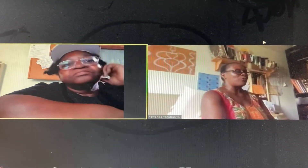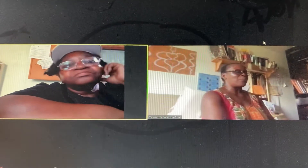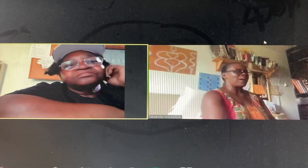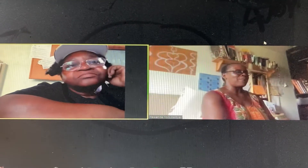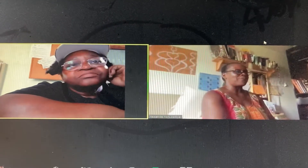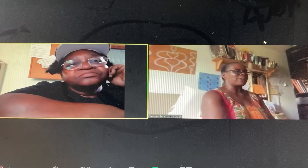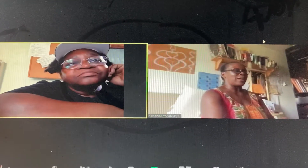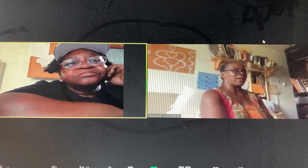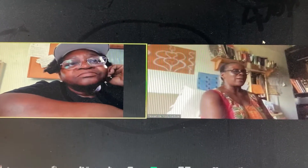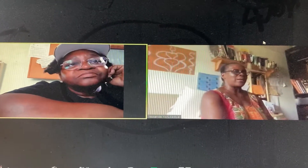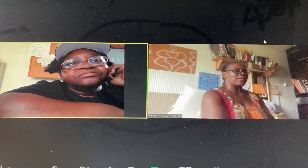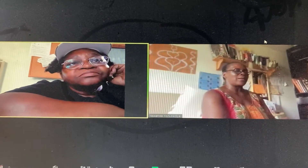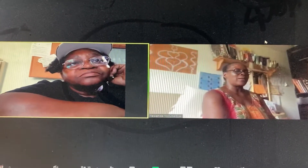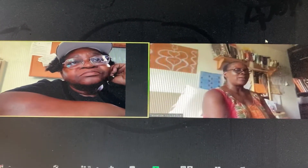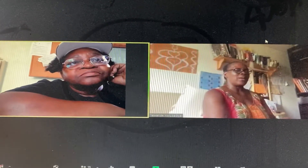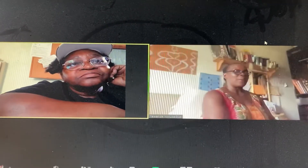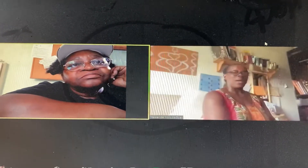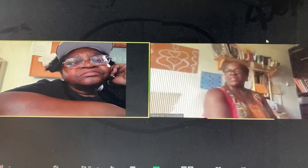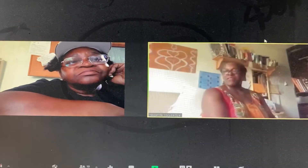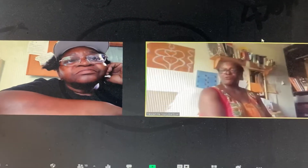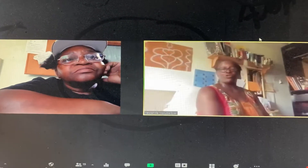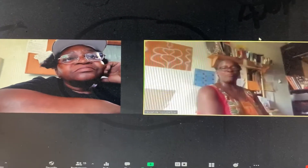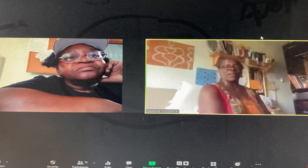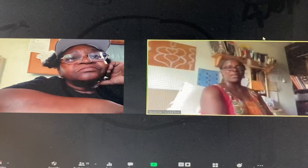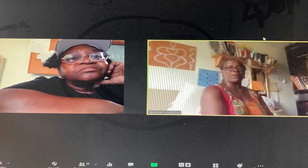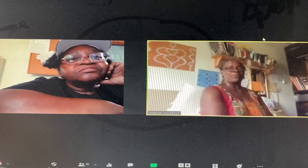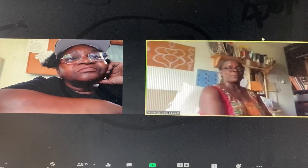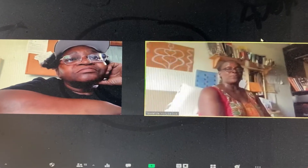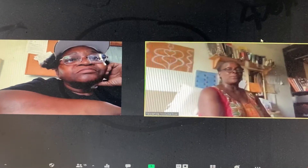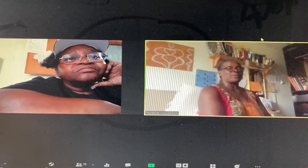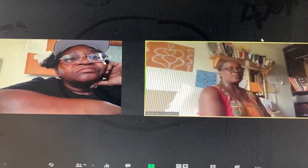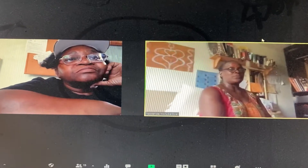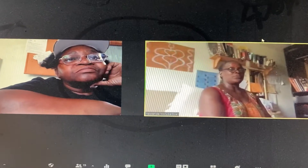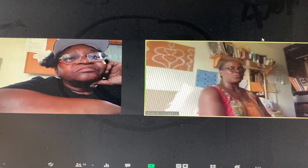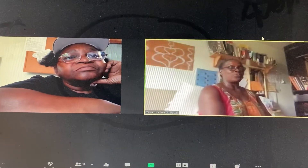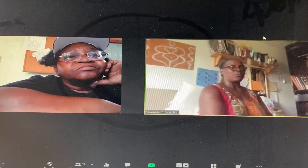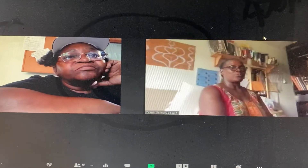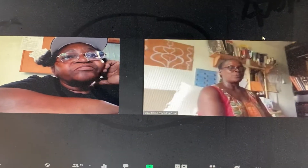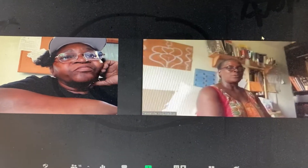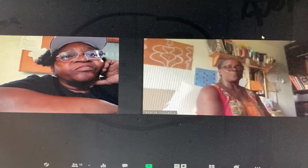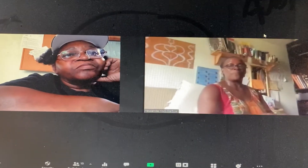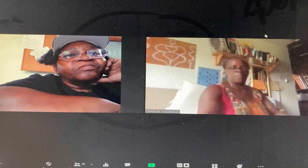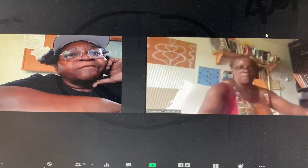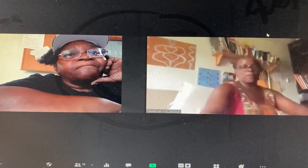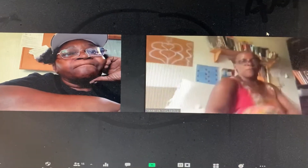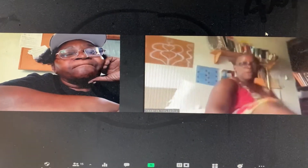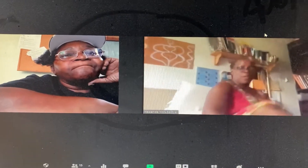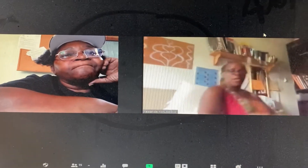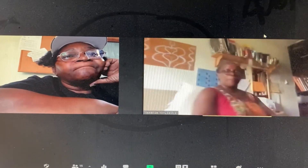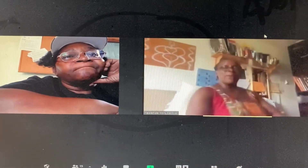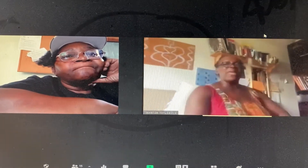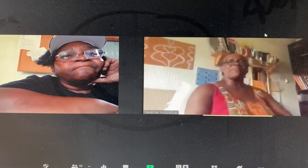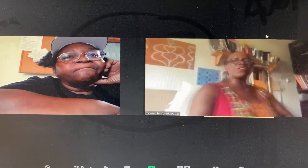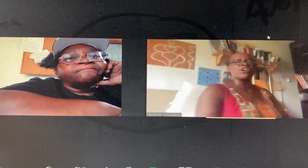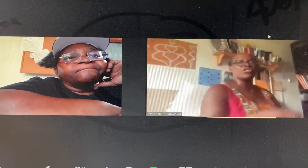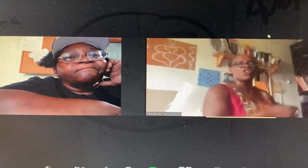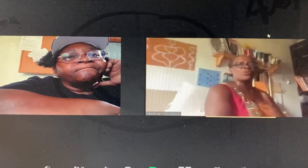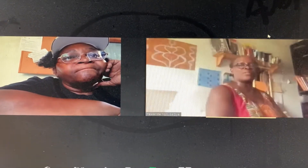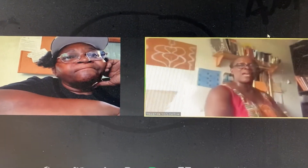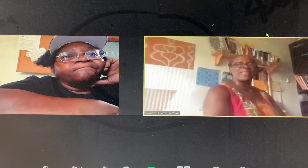Africa. I live from Jamaica now. Just speak a little bit louder if you can. Thank you. My name is Earl Jones. I live